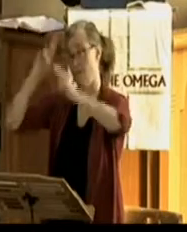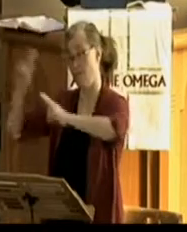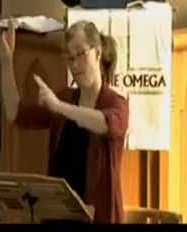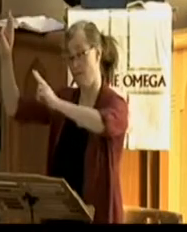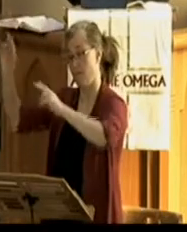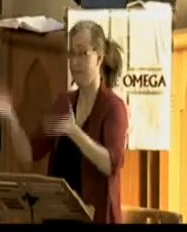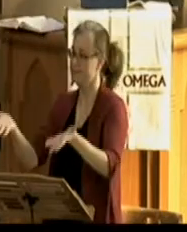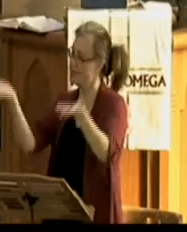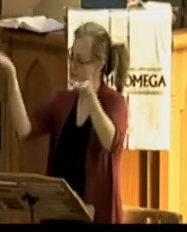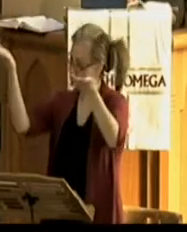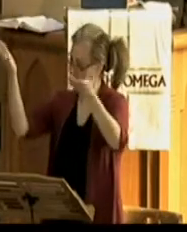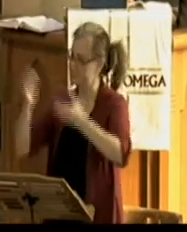holy and fallible word.